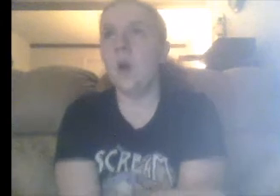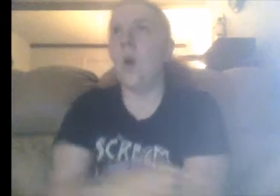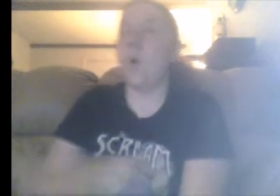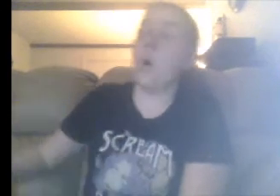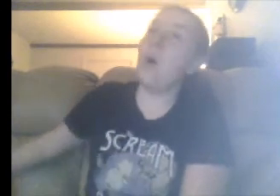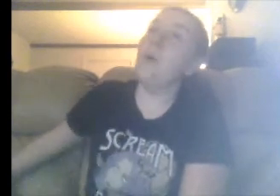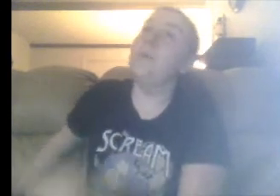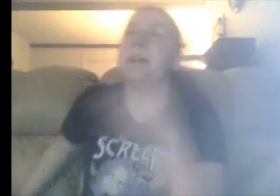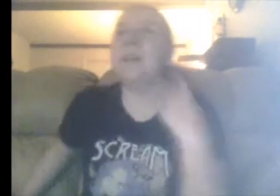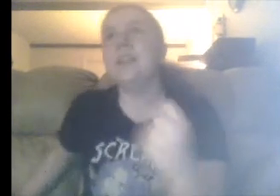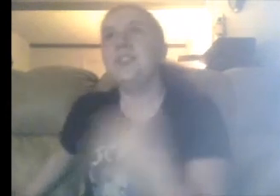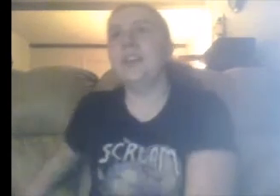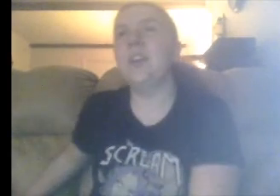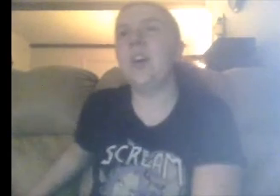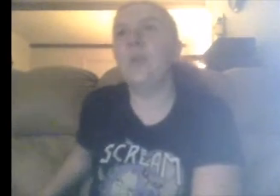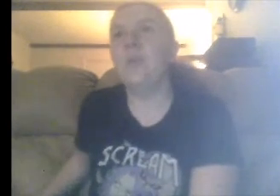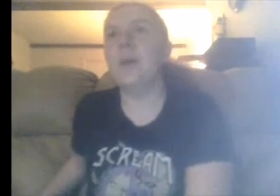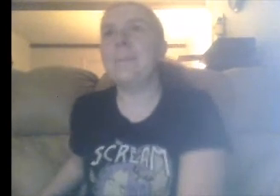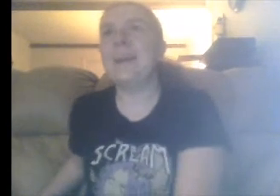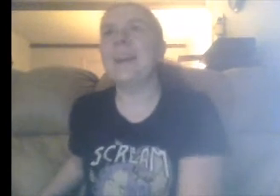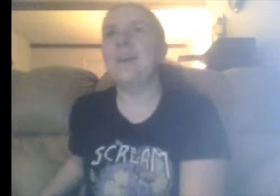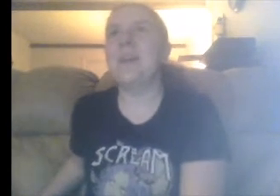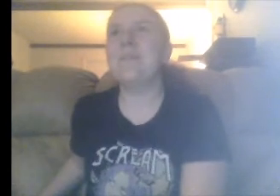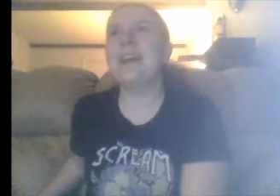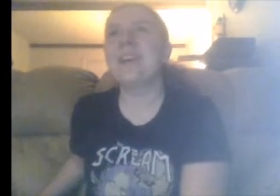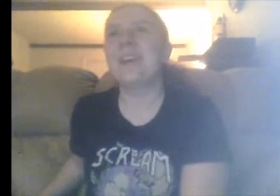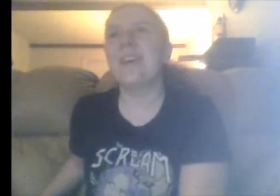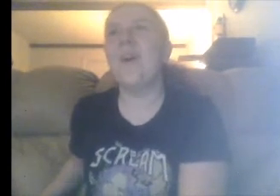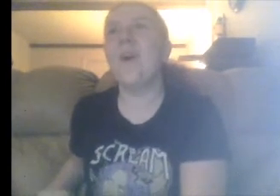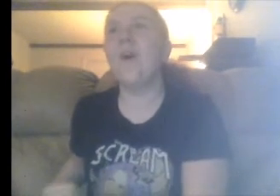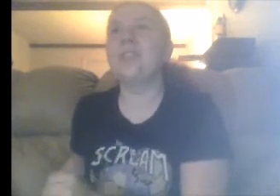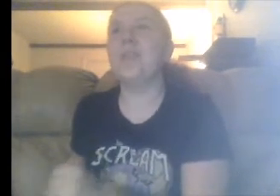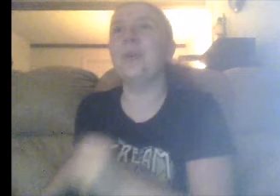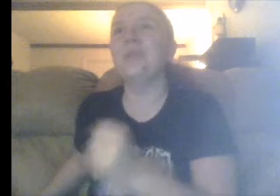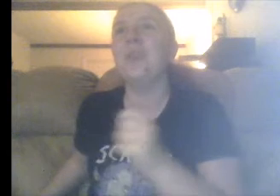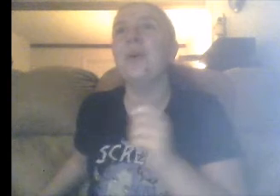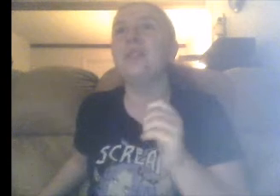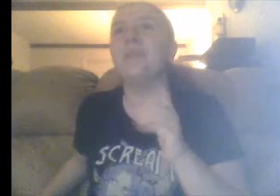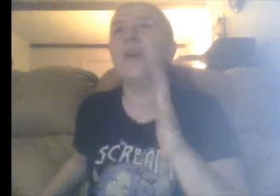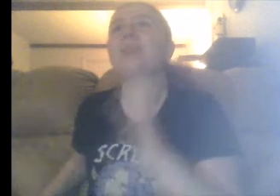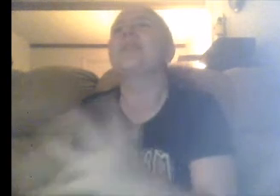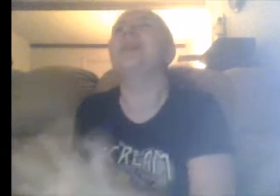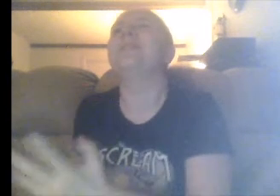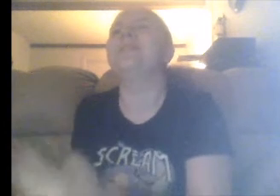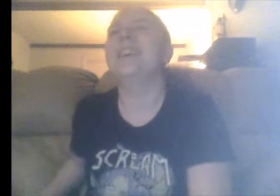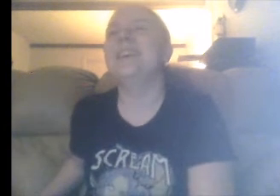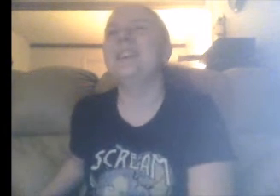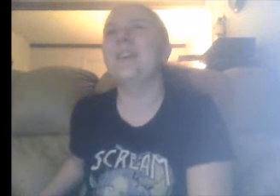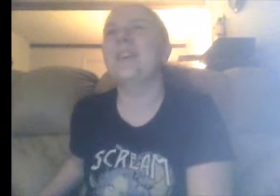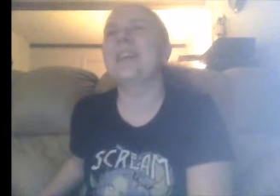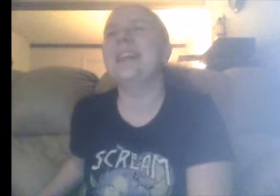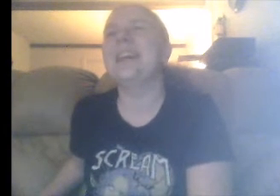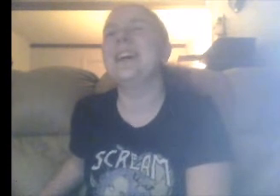well thank you let's they go fight back fight back oh shoot oh shoot oh shoot oh you're close you're close